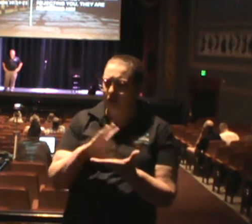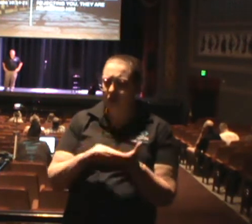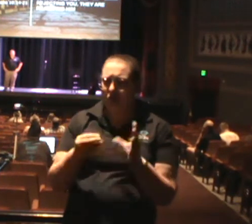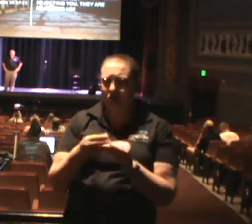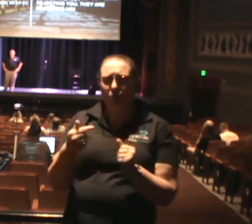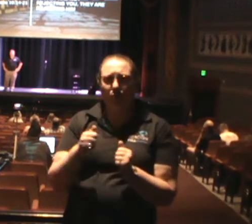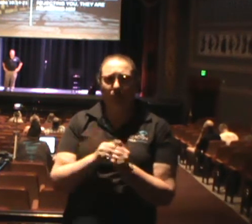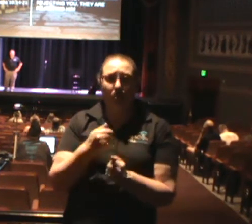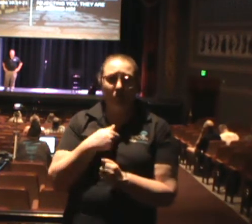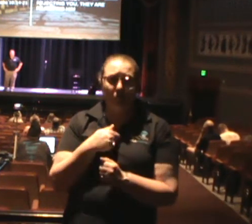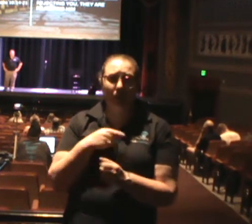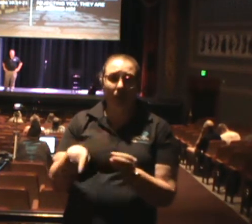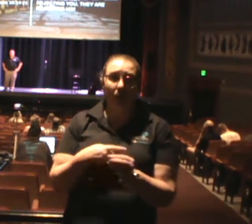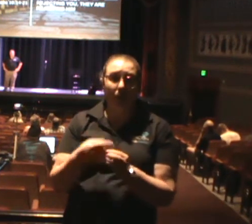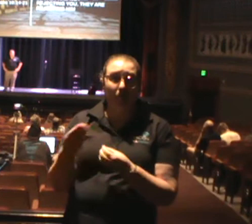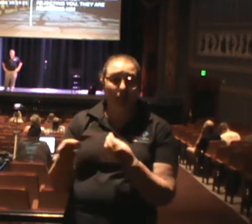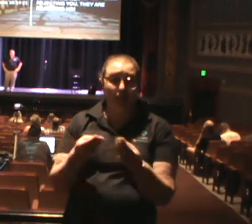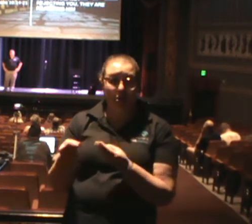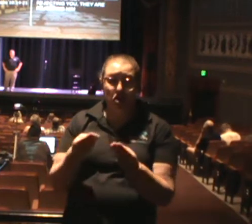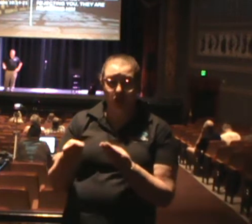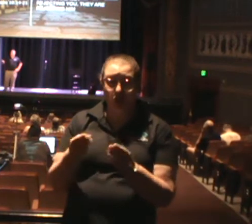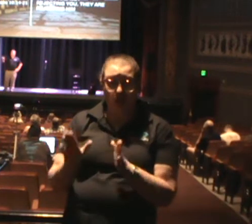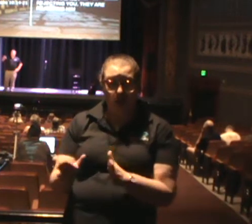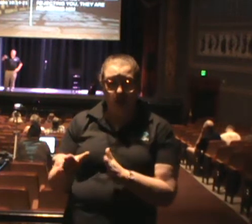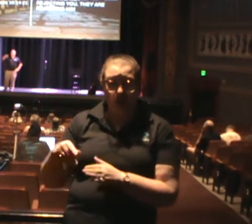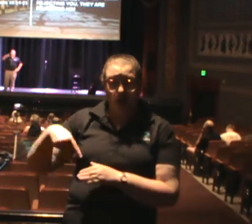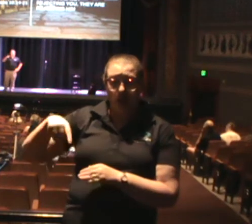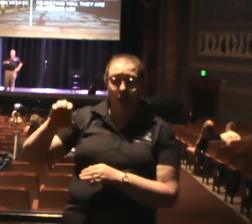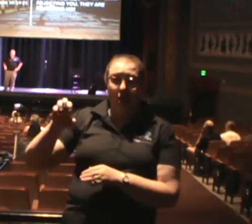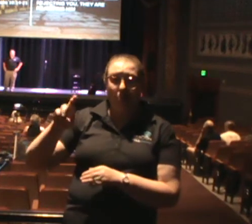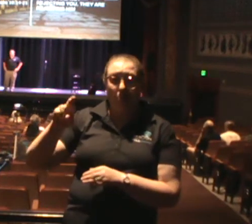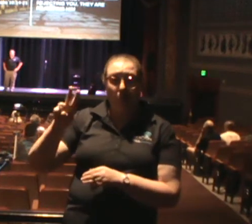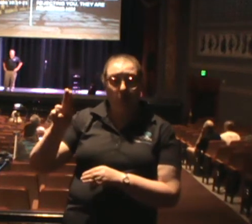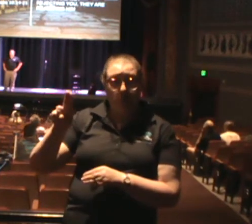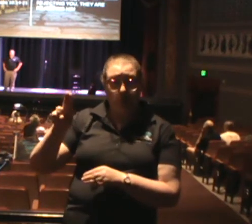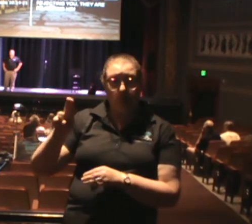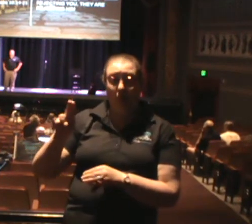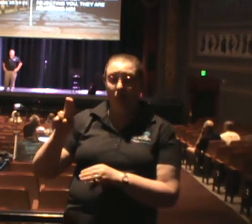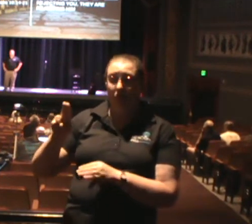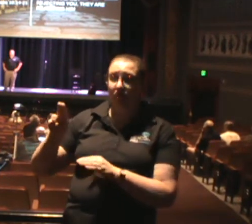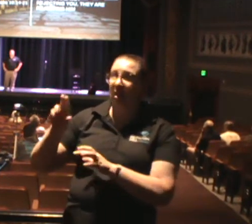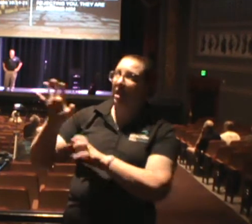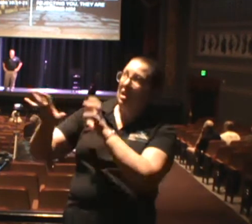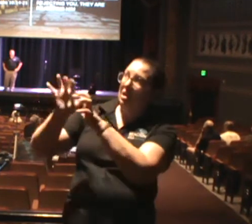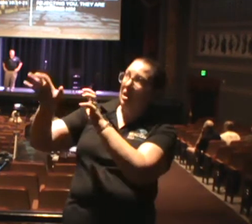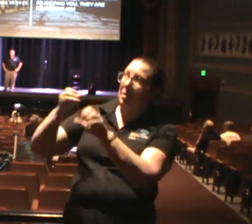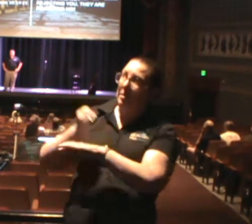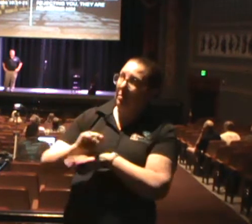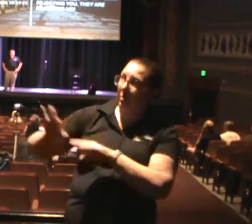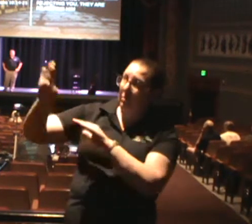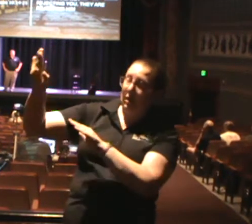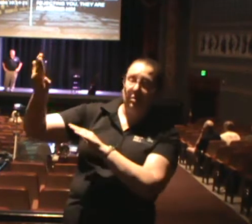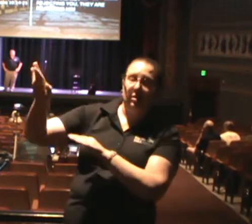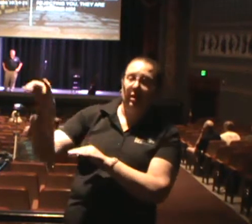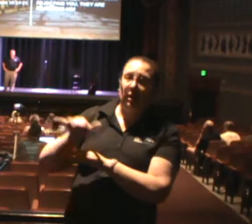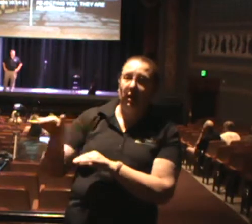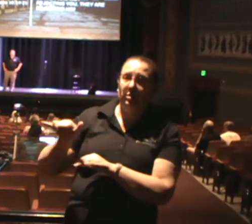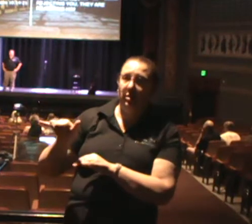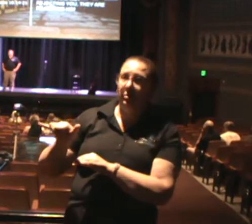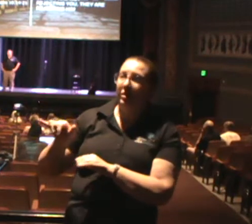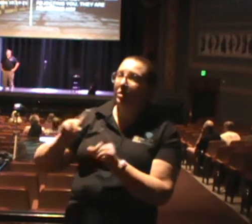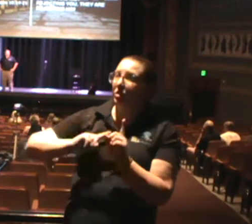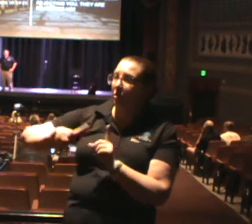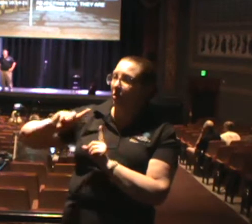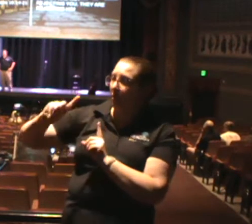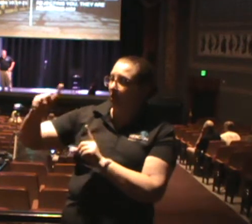About a missionary in Peru. He was climbing up the mountains in Peru. And as he was going up the mountains, he saw